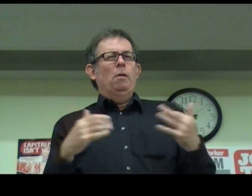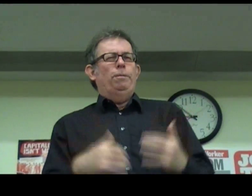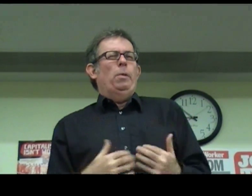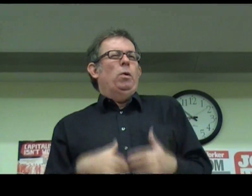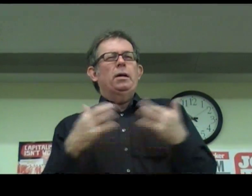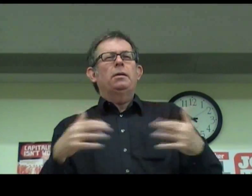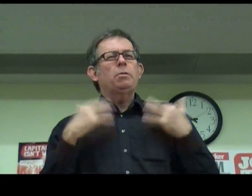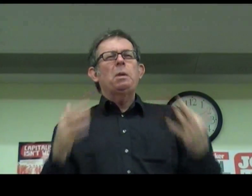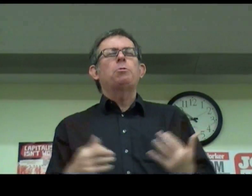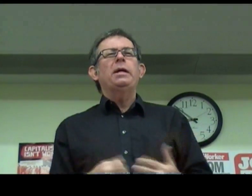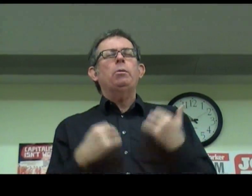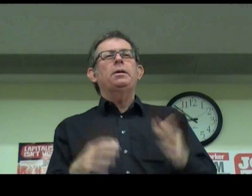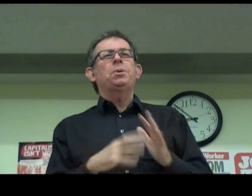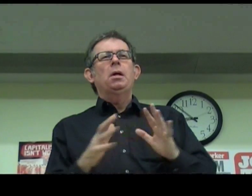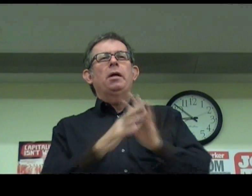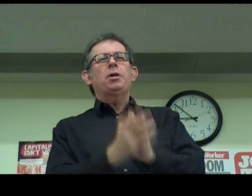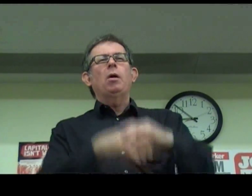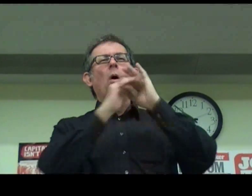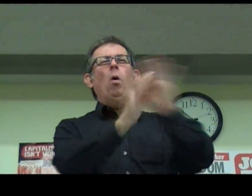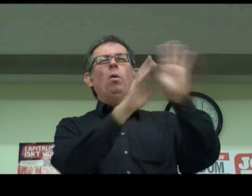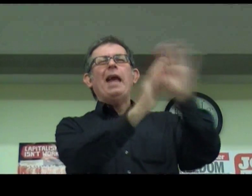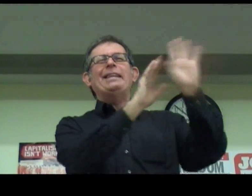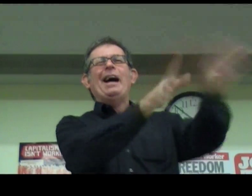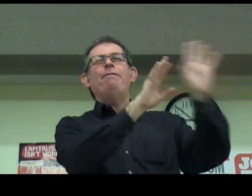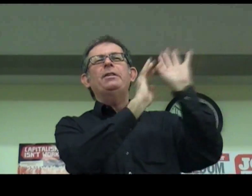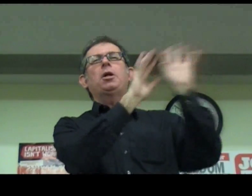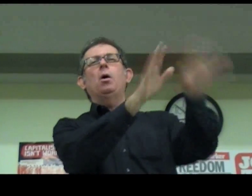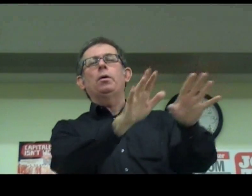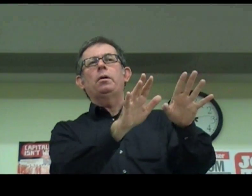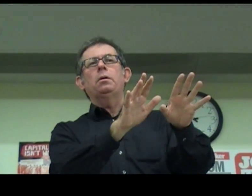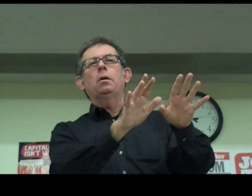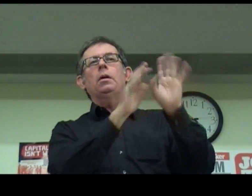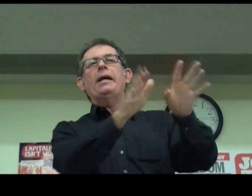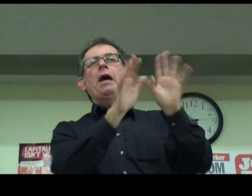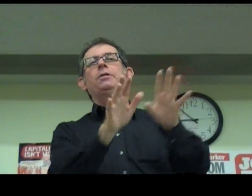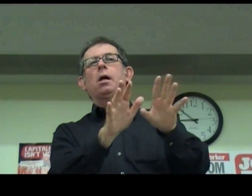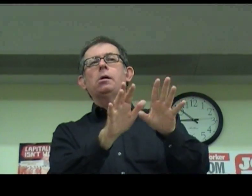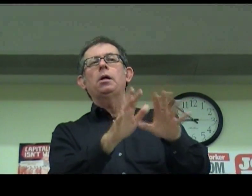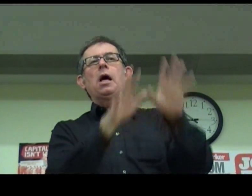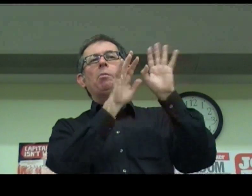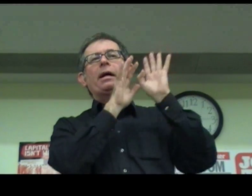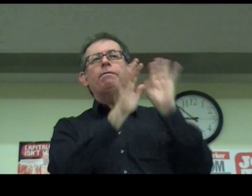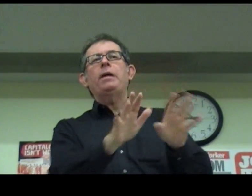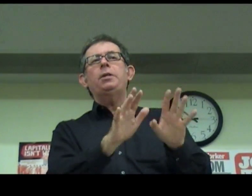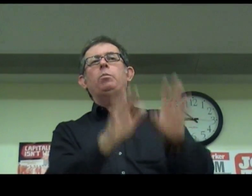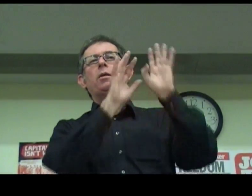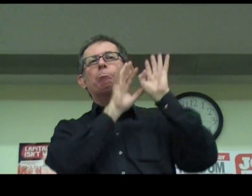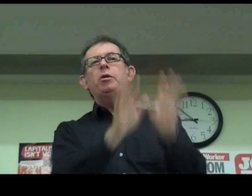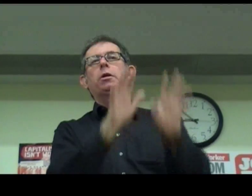that was much more equal and so on, all that guff has gone. All that guff has gone and we're confronted with the brutal